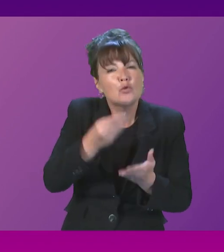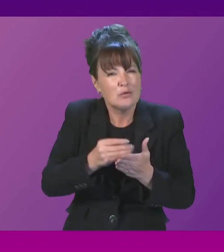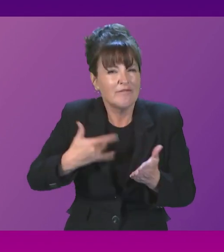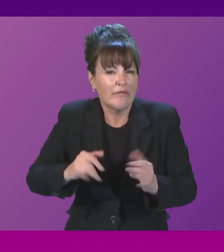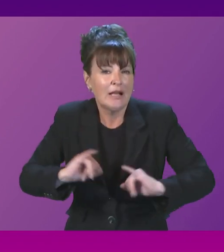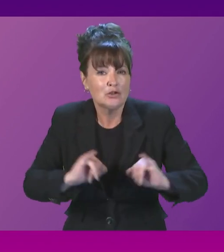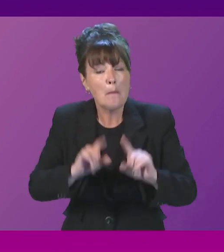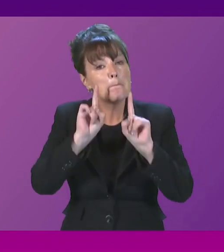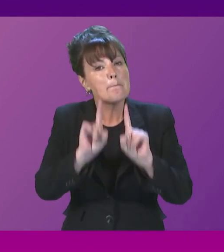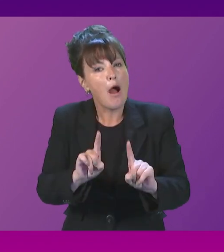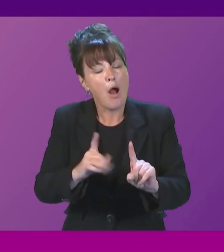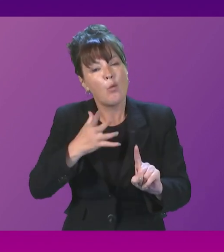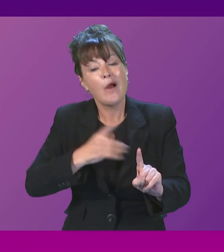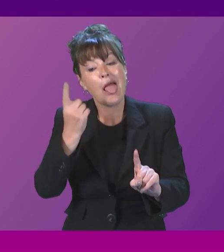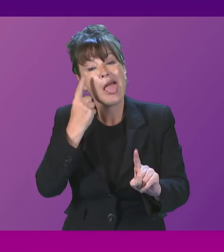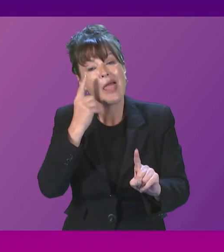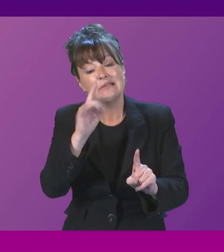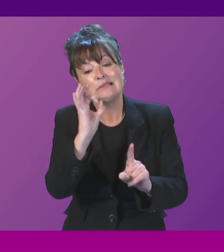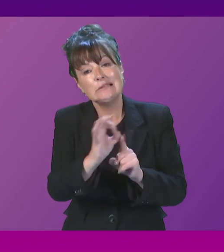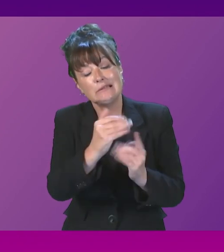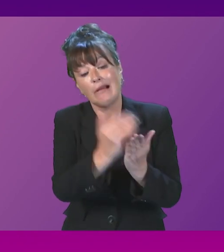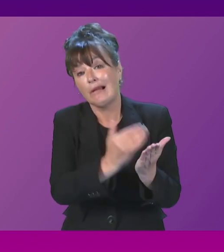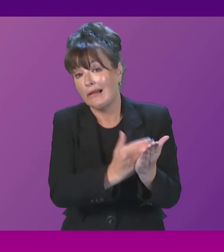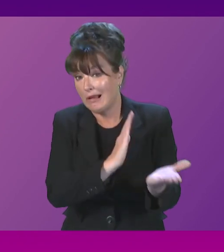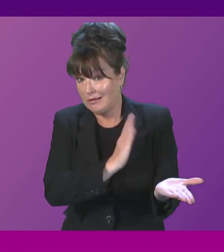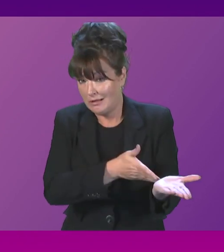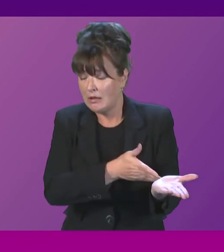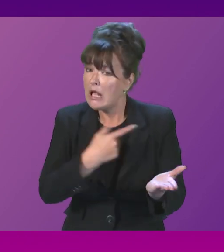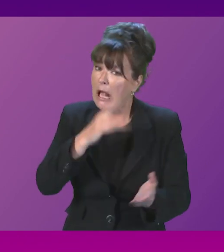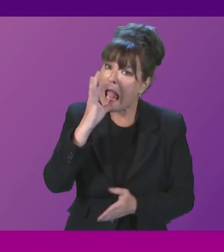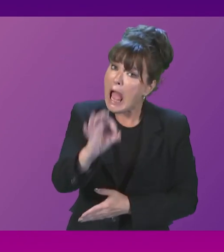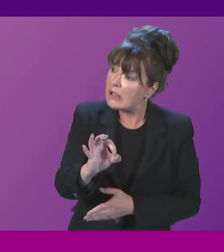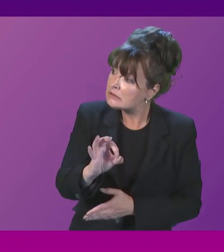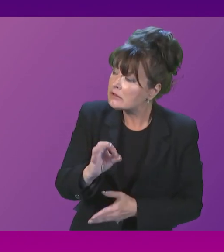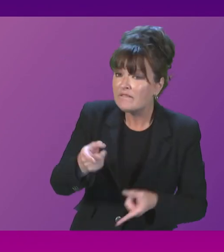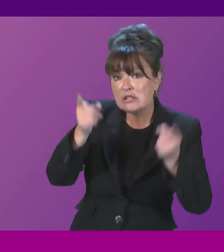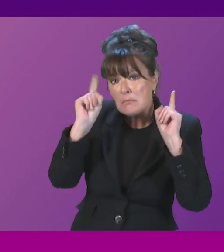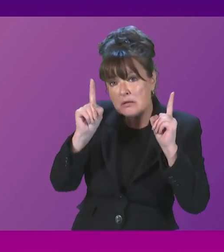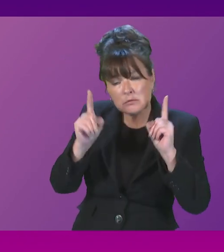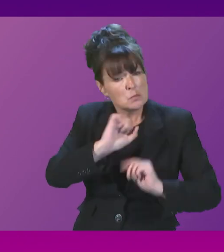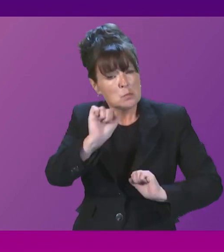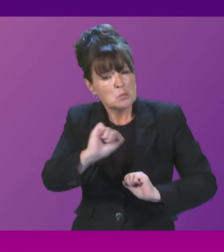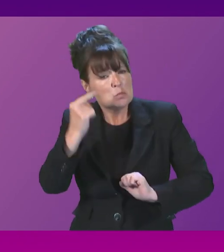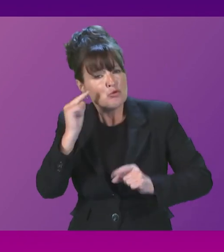but that they wait to see the final detail. Can I ask the First Minister for her response to this important contribution?